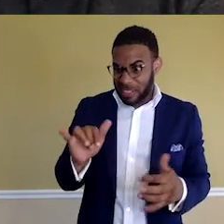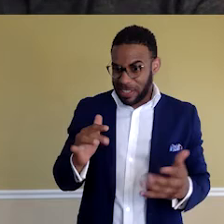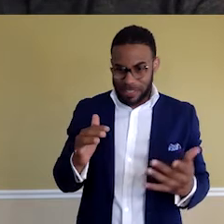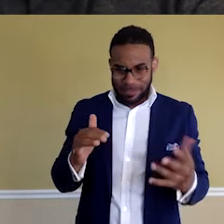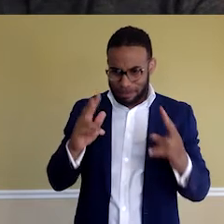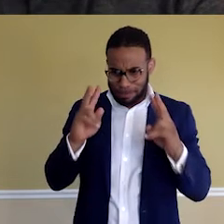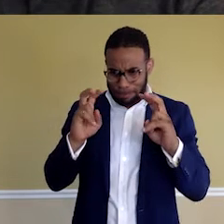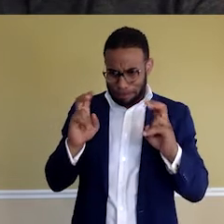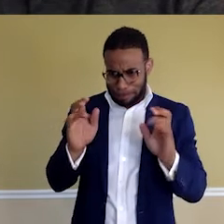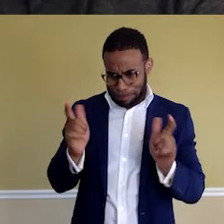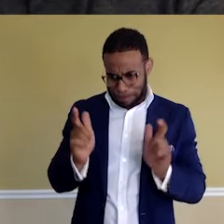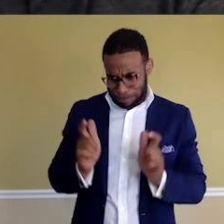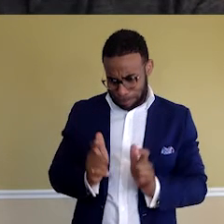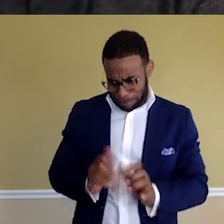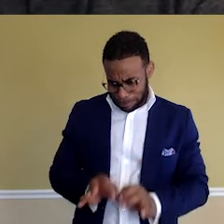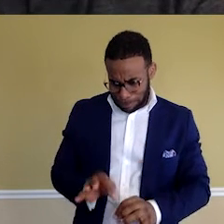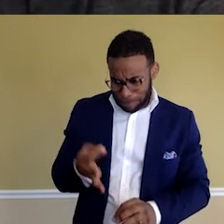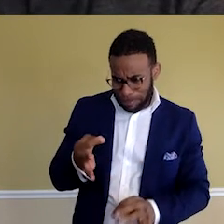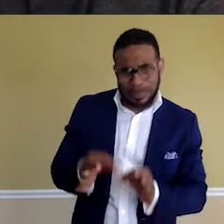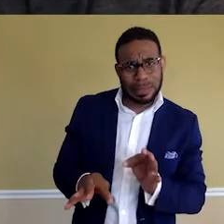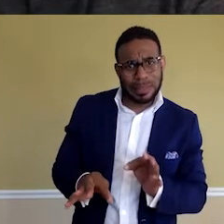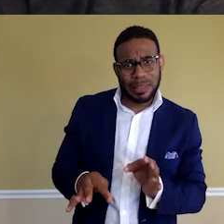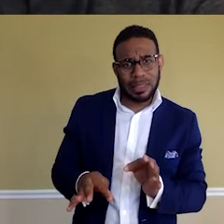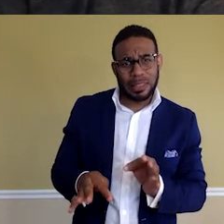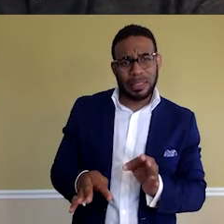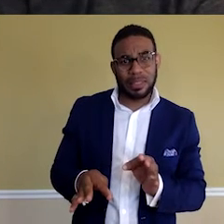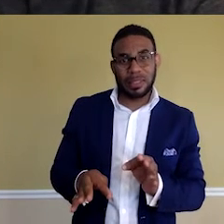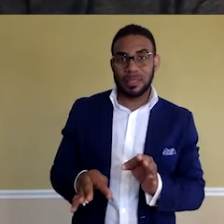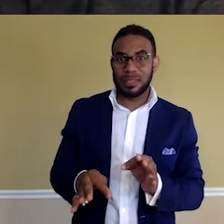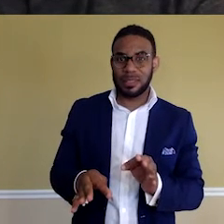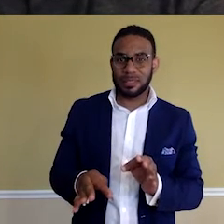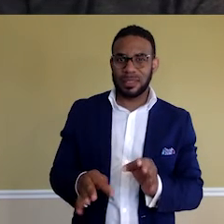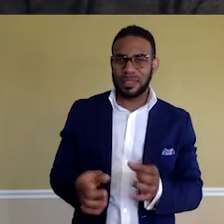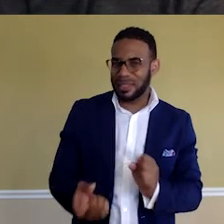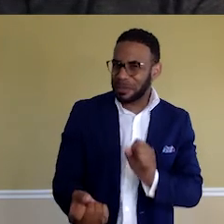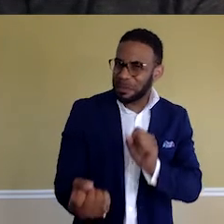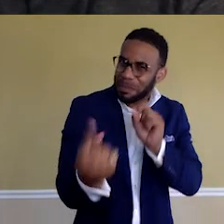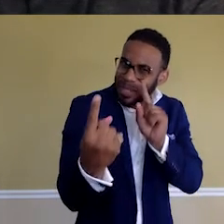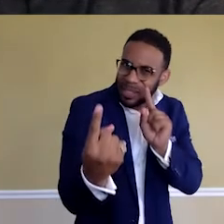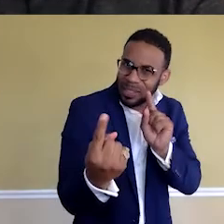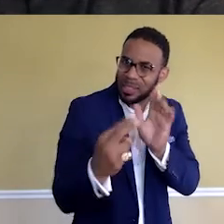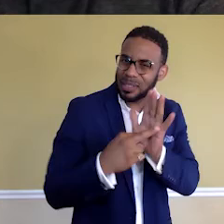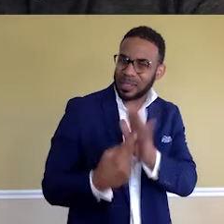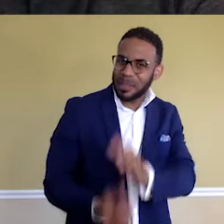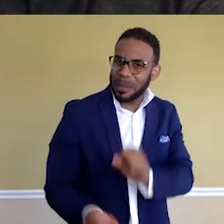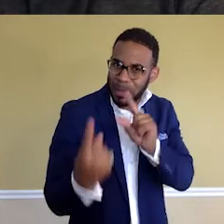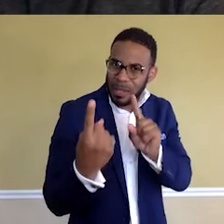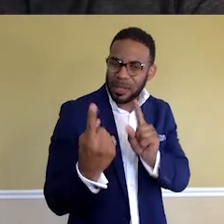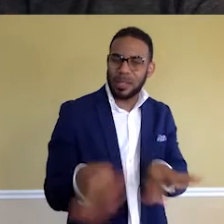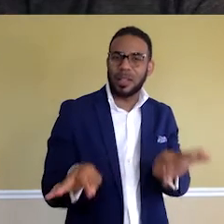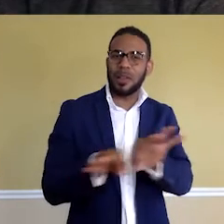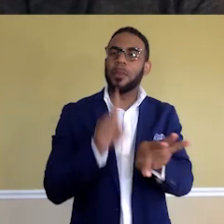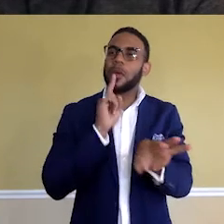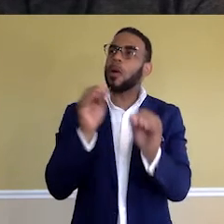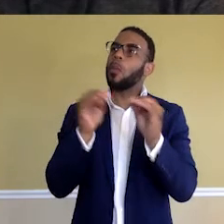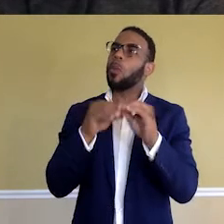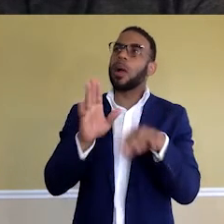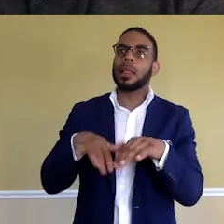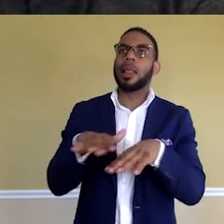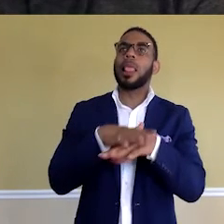down and really simplify it, be empathetic. Be a human being. Like, be more than the sum of